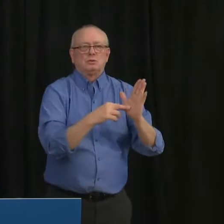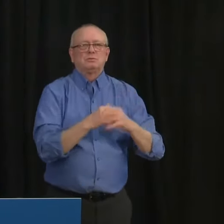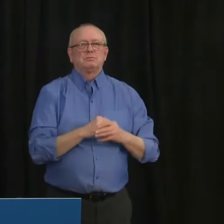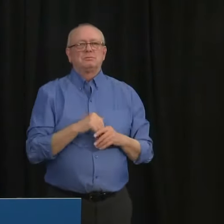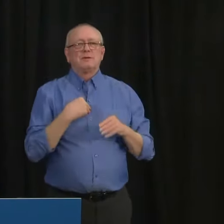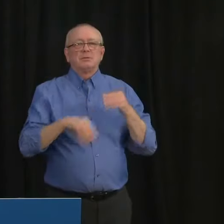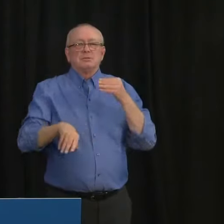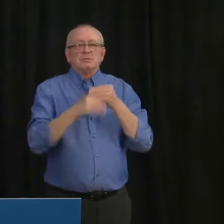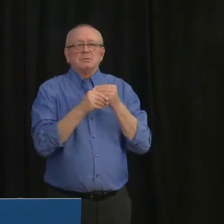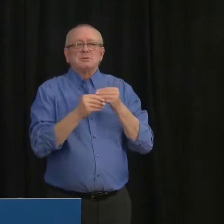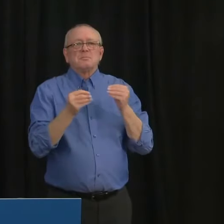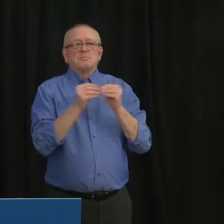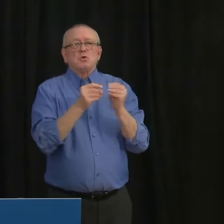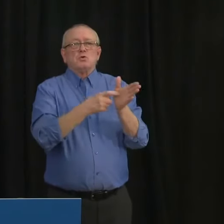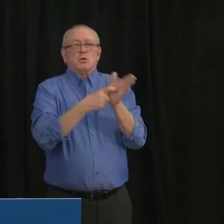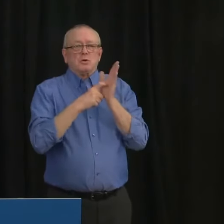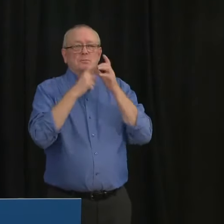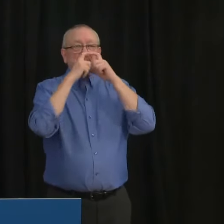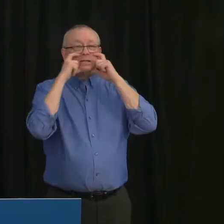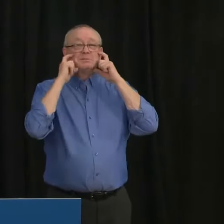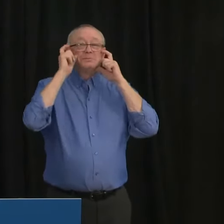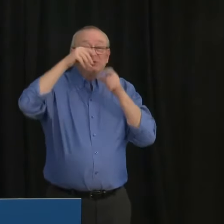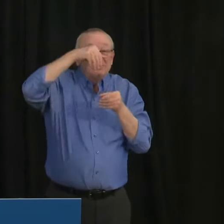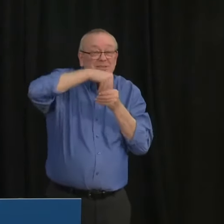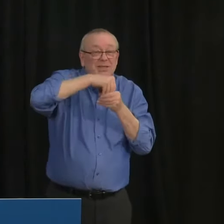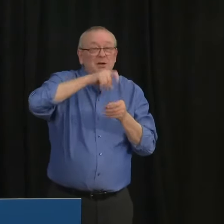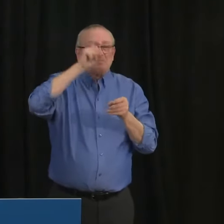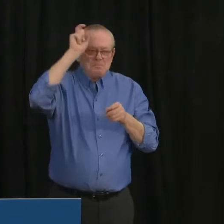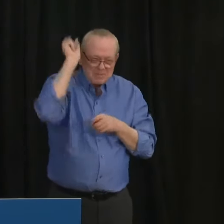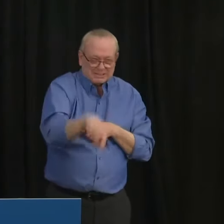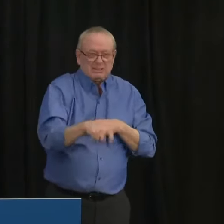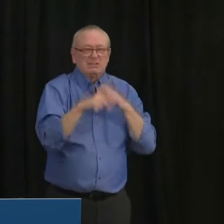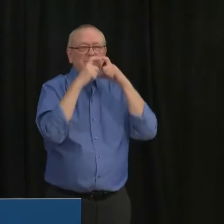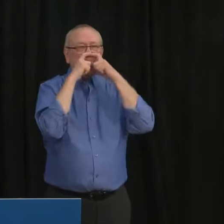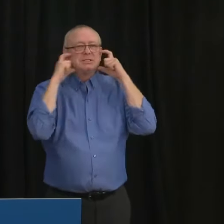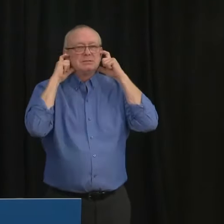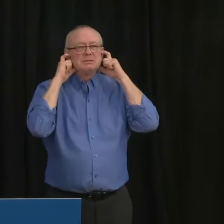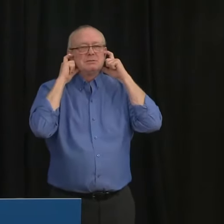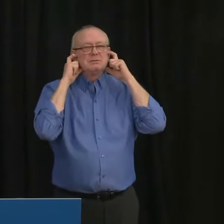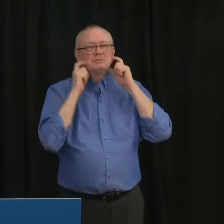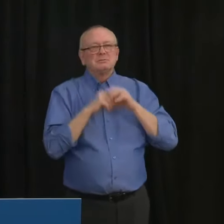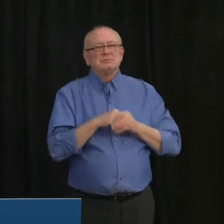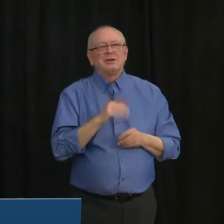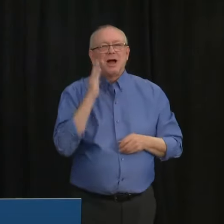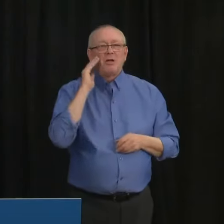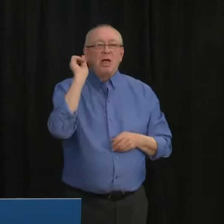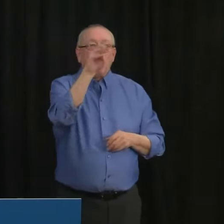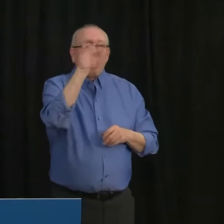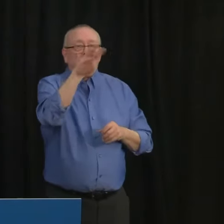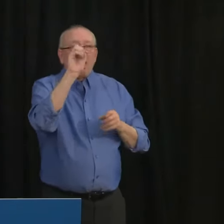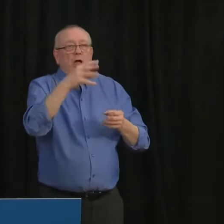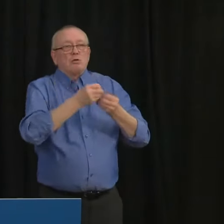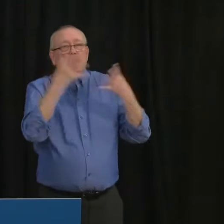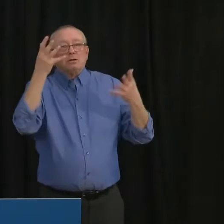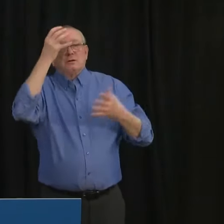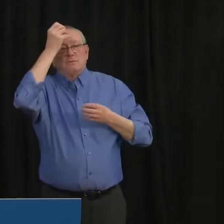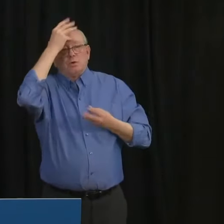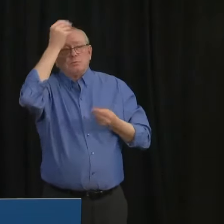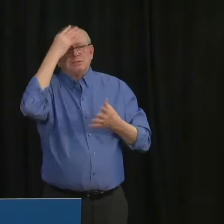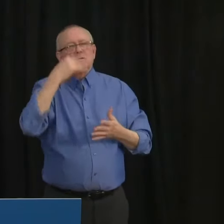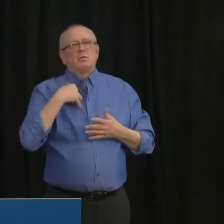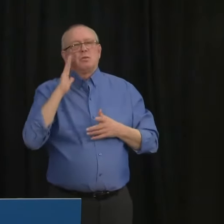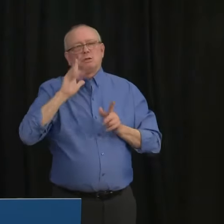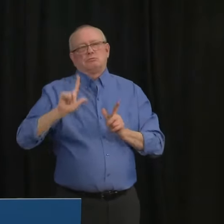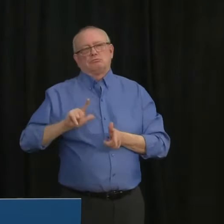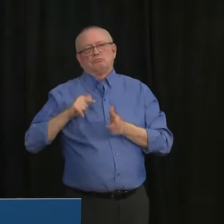I'll invite Minister of Health Tyler Shander to outline each of these measures in more detail then we'll also hear from Dr Hinshaw. These measures are